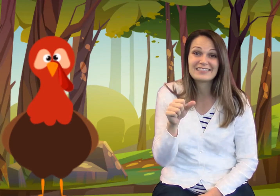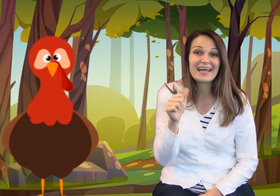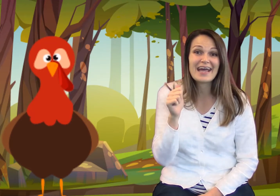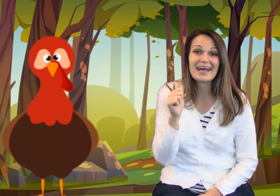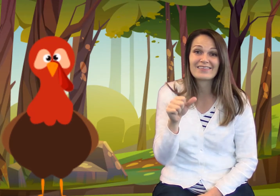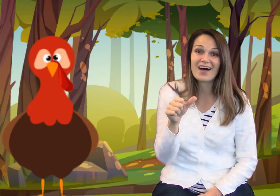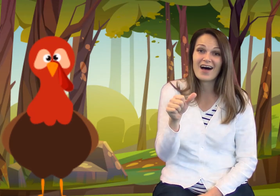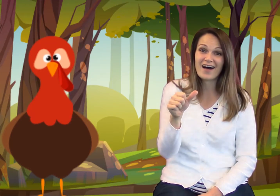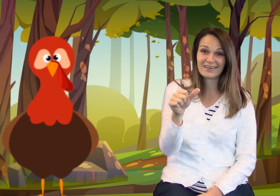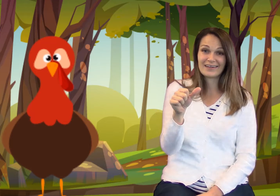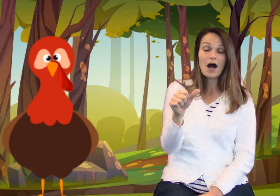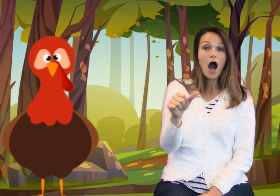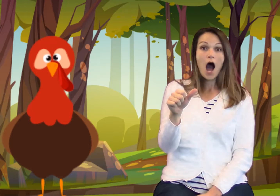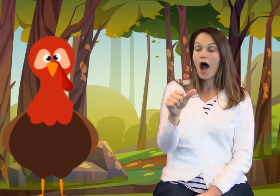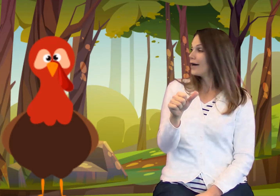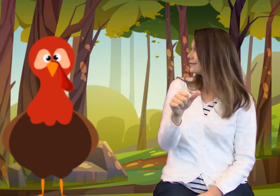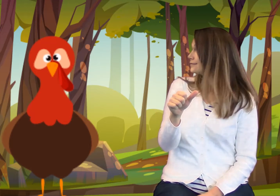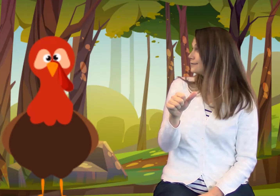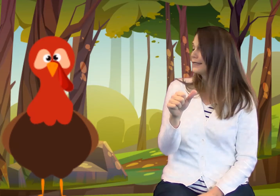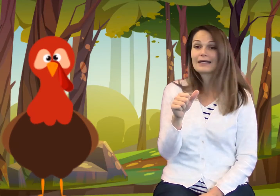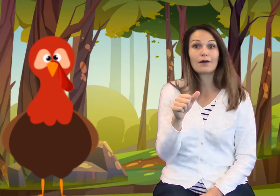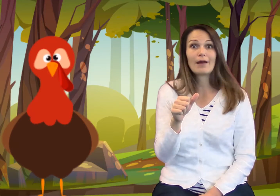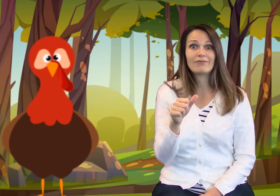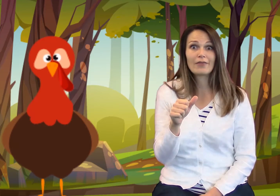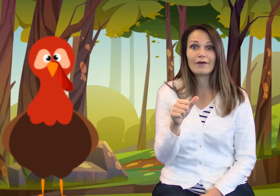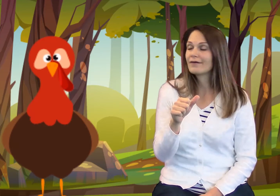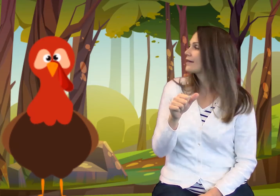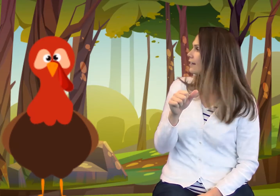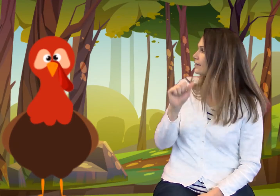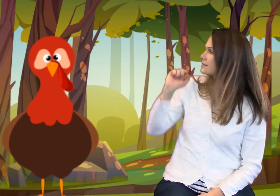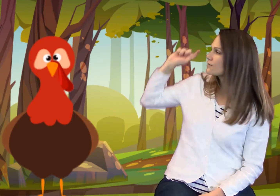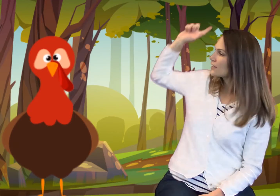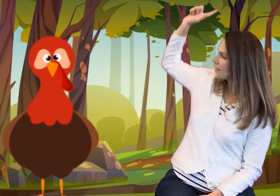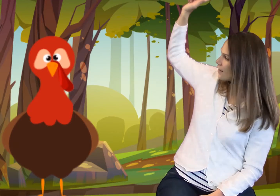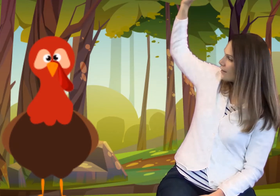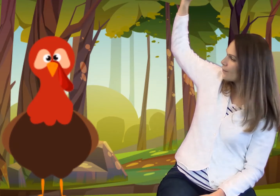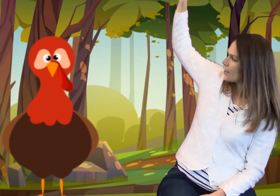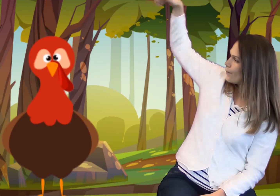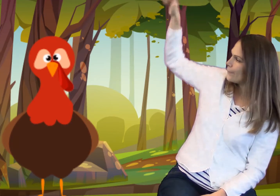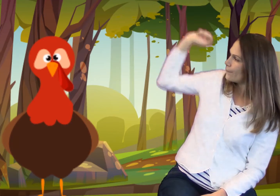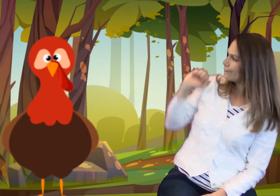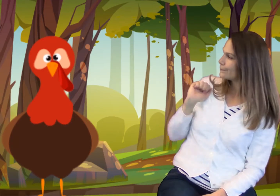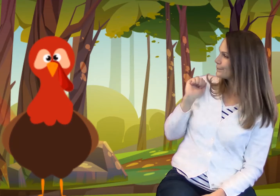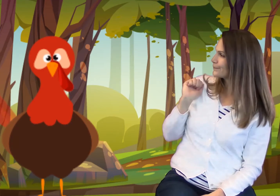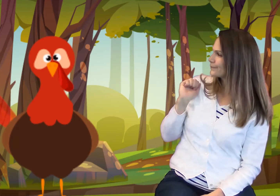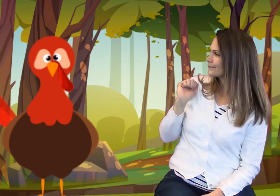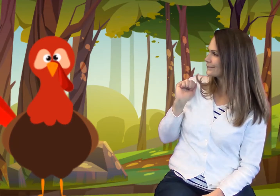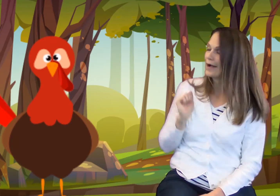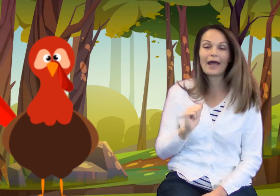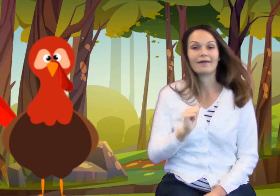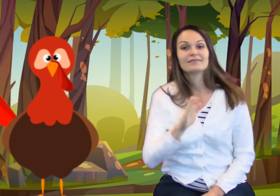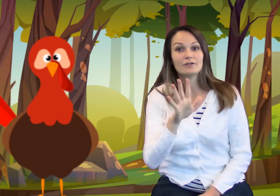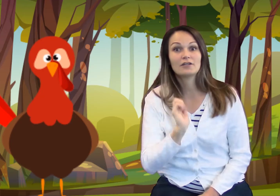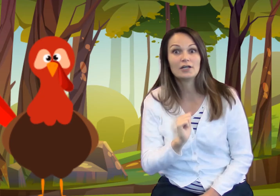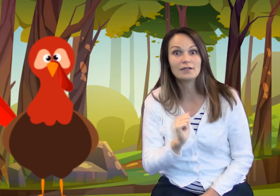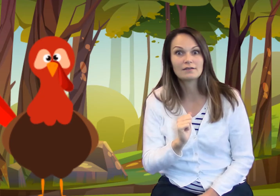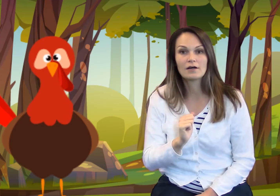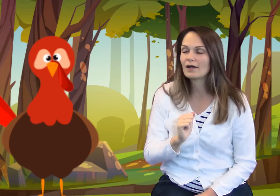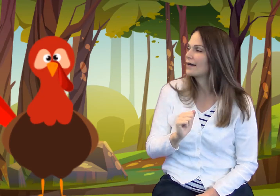day long. Did he get a red feather? Yeah. Let's see if we can get it on him. Boop. Okay. Looking good? Okay.